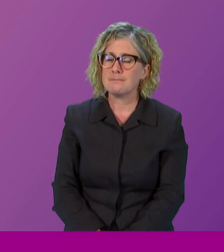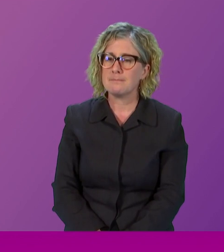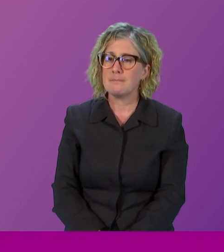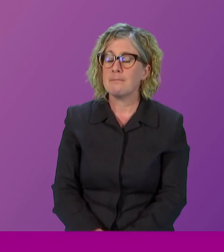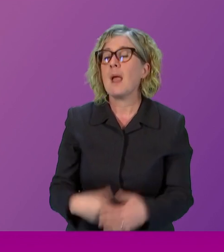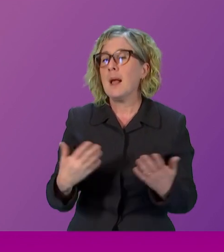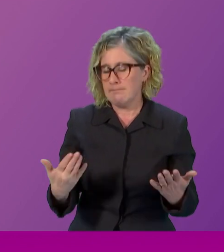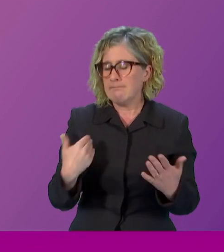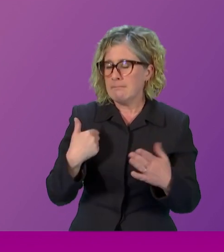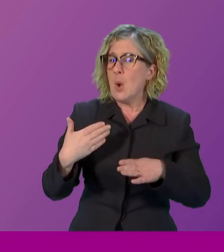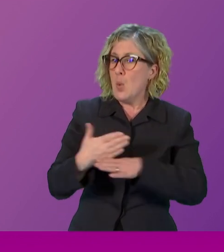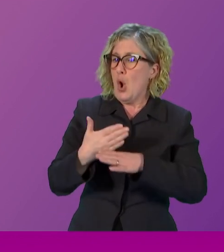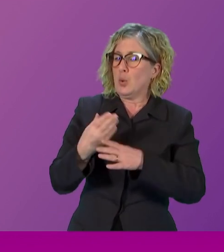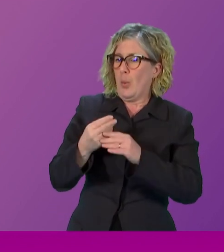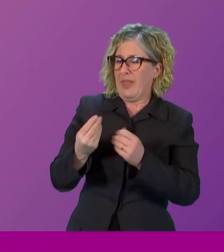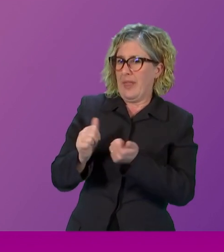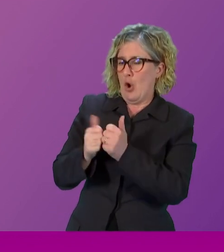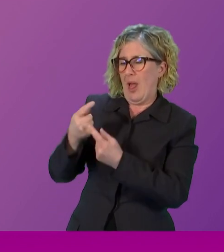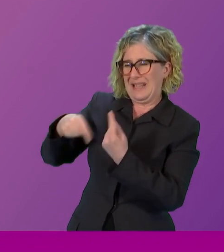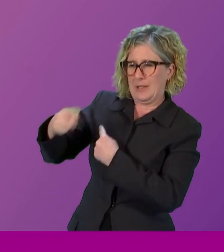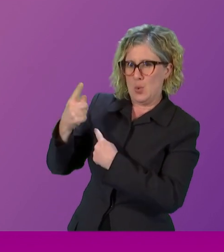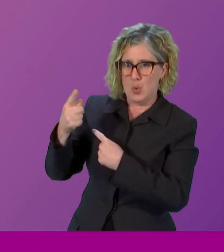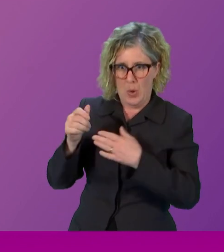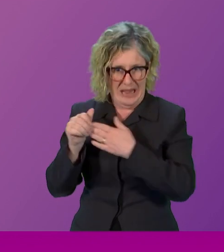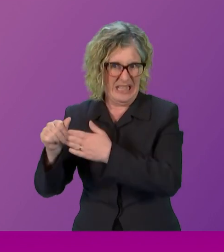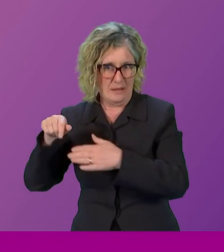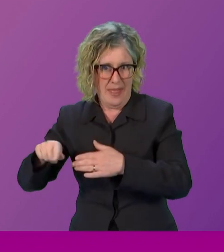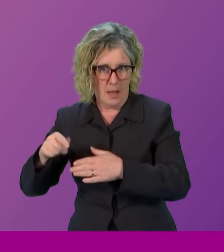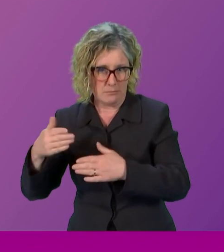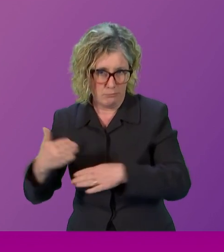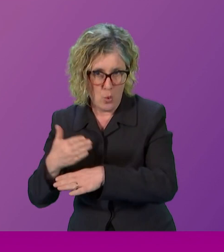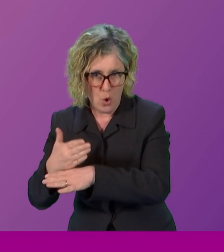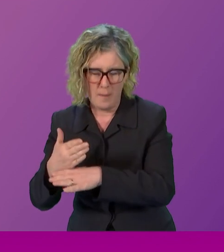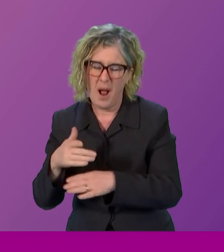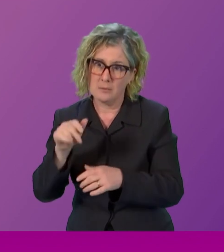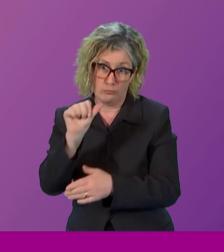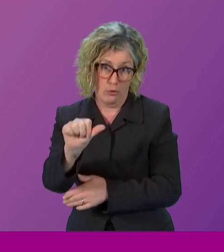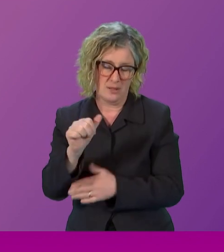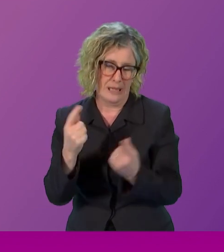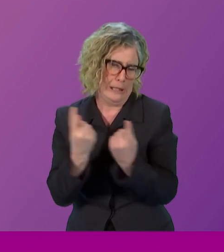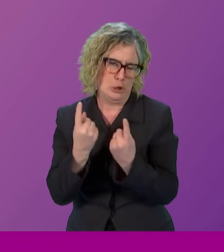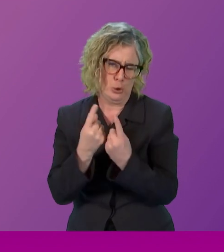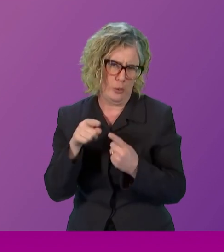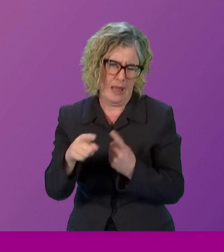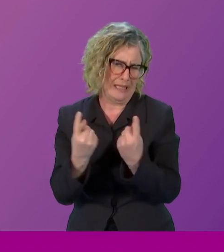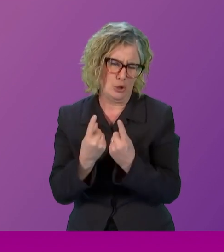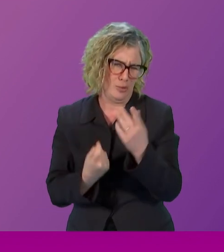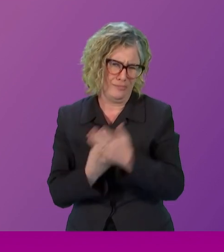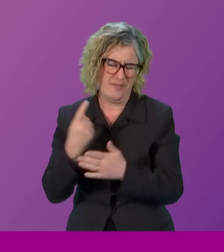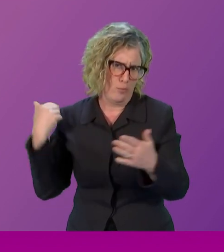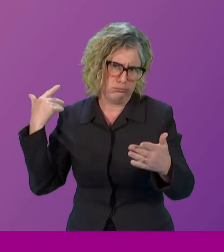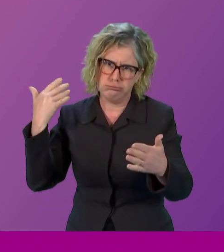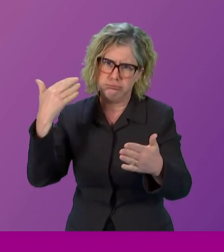had obviously taken the lead in this, but it was a huge issue that had gone on for far too long. We